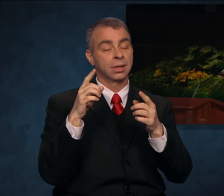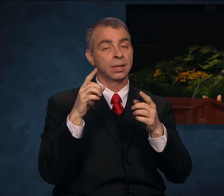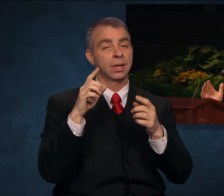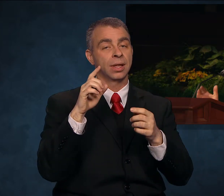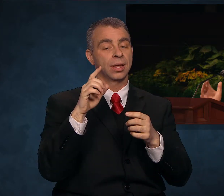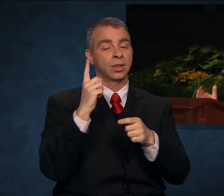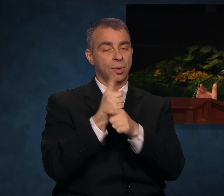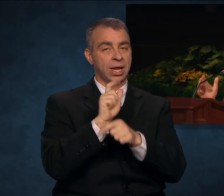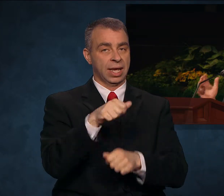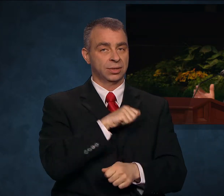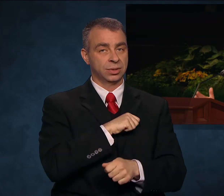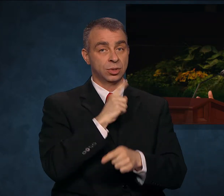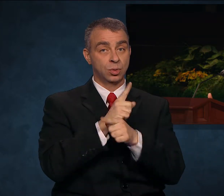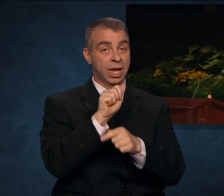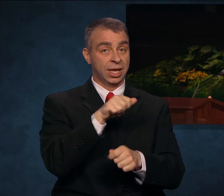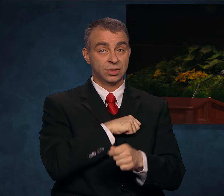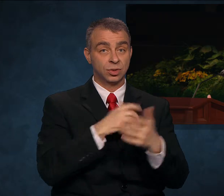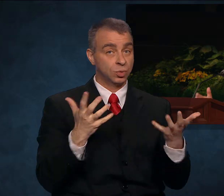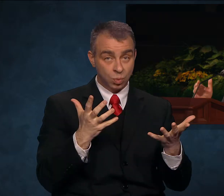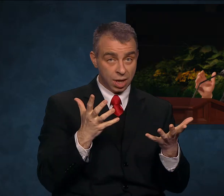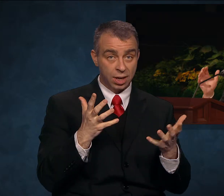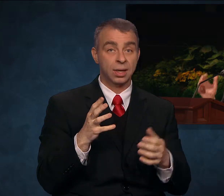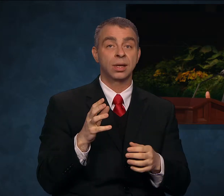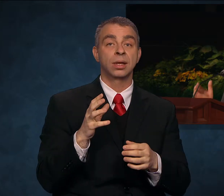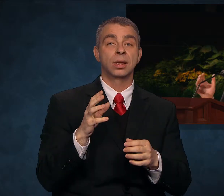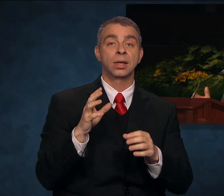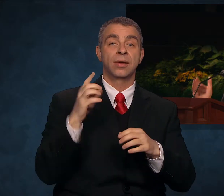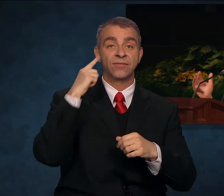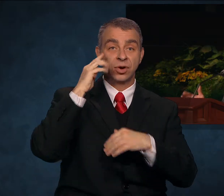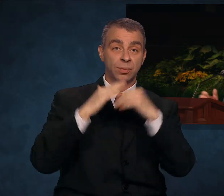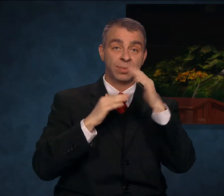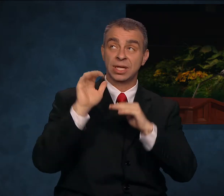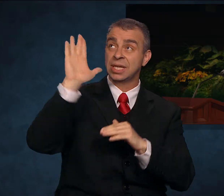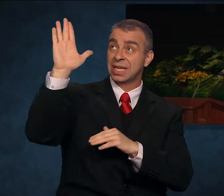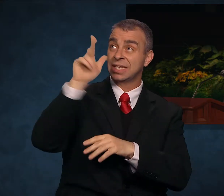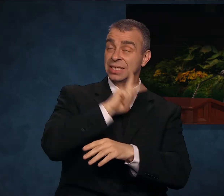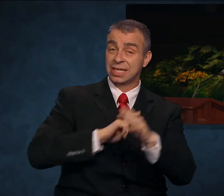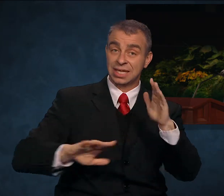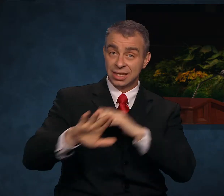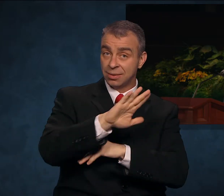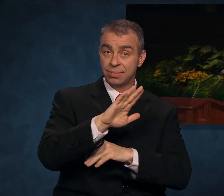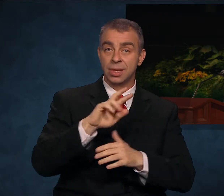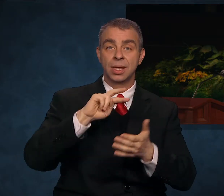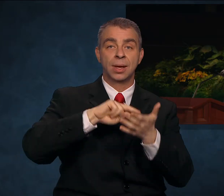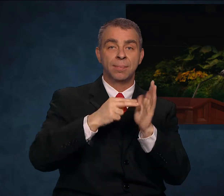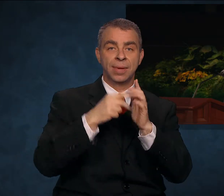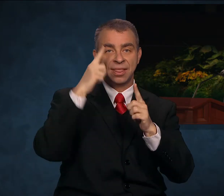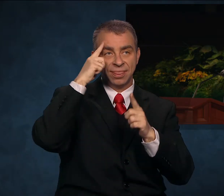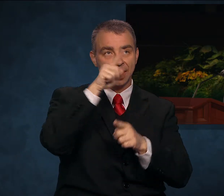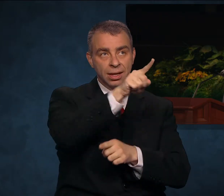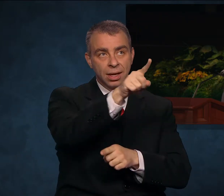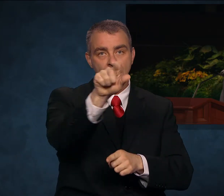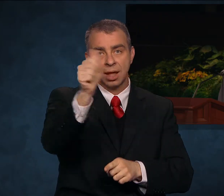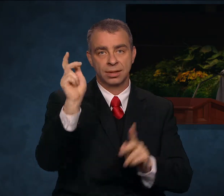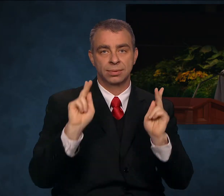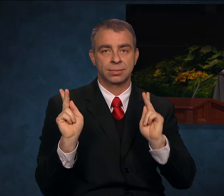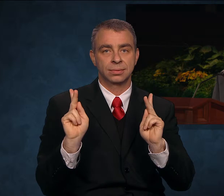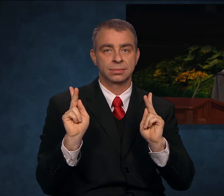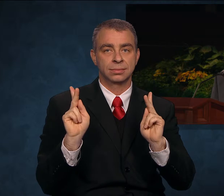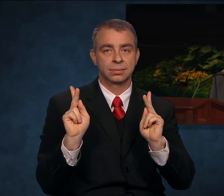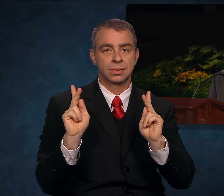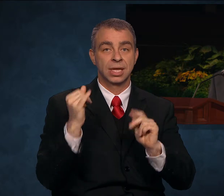When we seek self-service over selfless service, our priorities